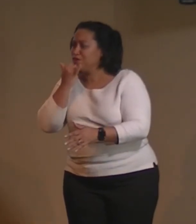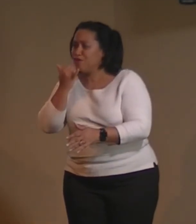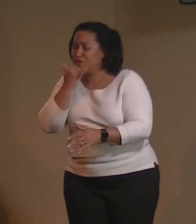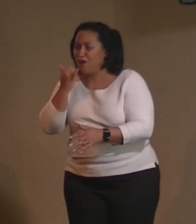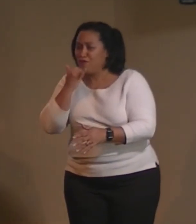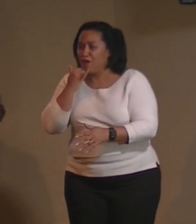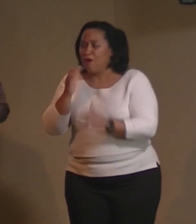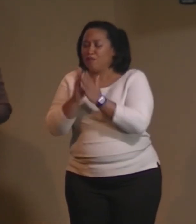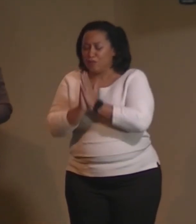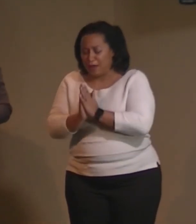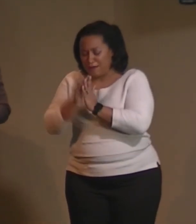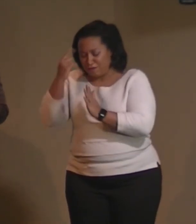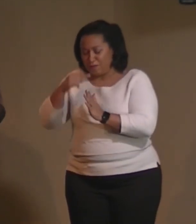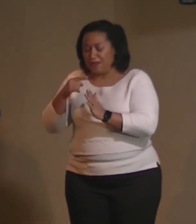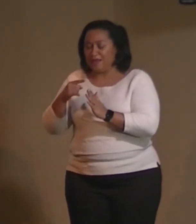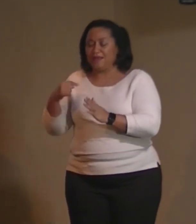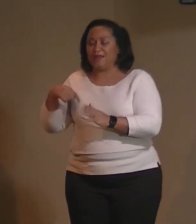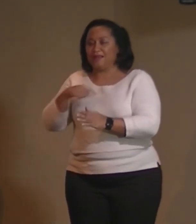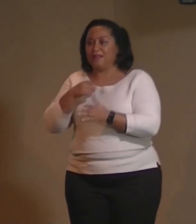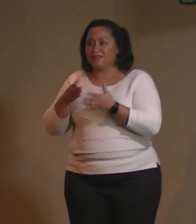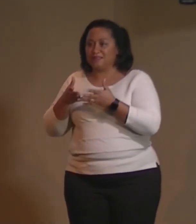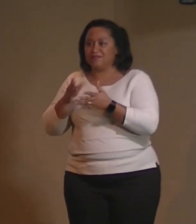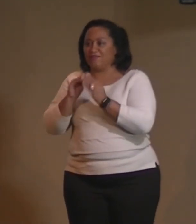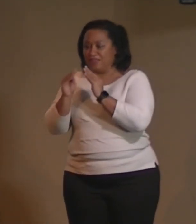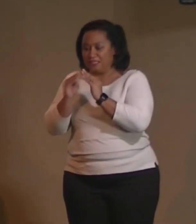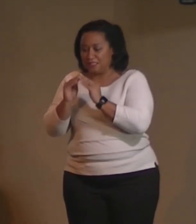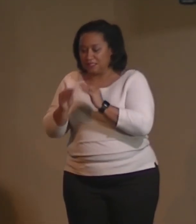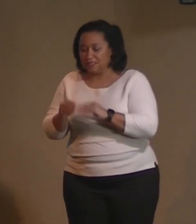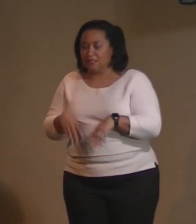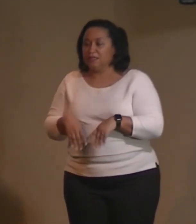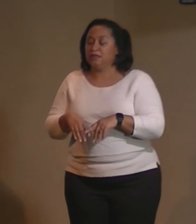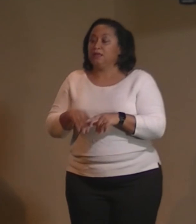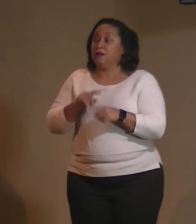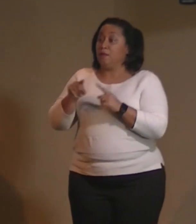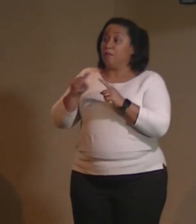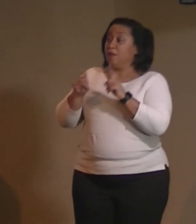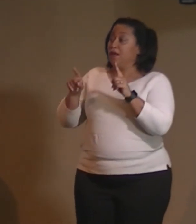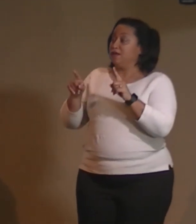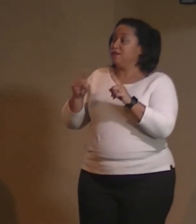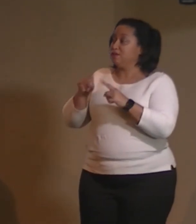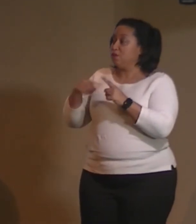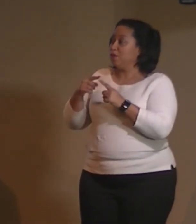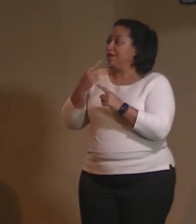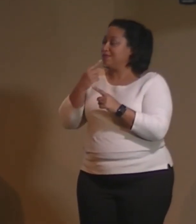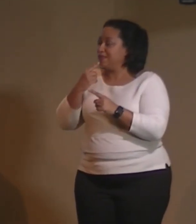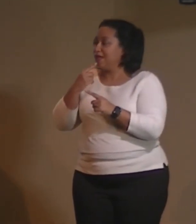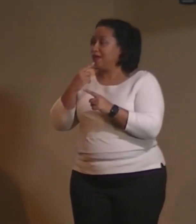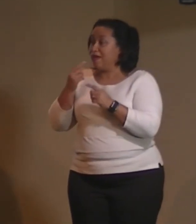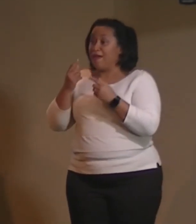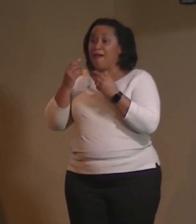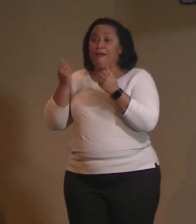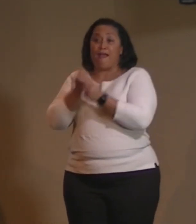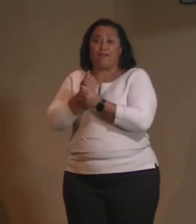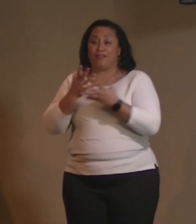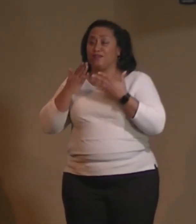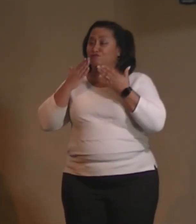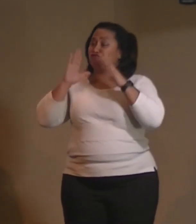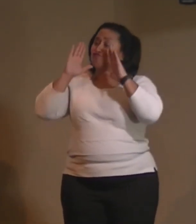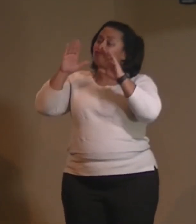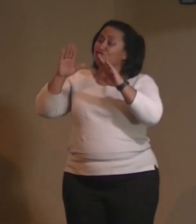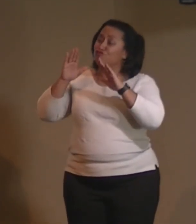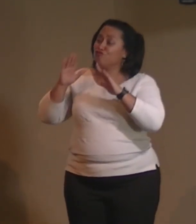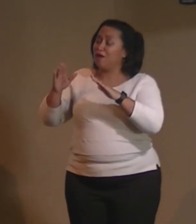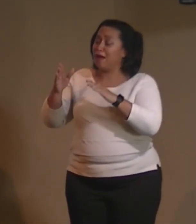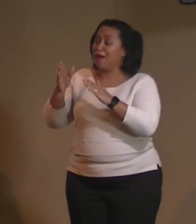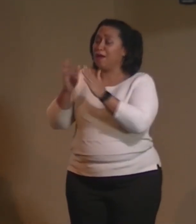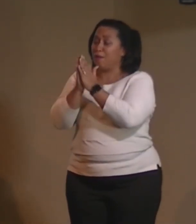me, let's fix it. But do we go to them when I say, Dr. Ronnie, life is great, pray for more and even more. Sue, life is